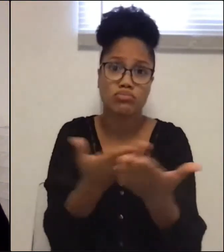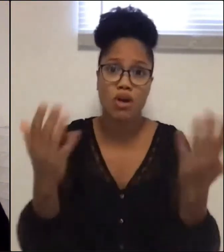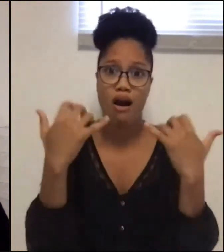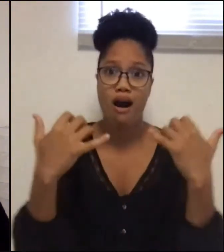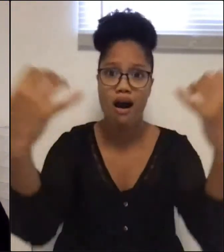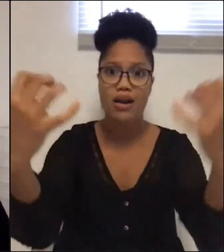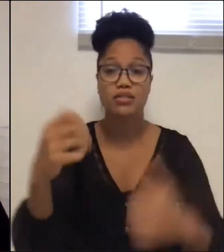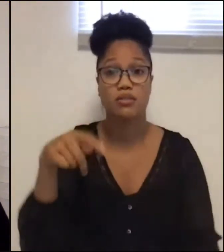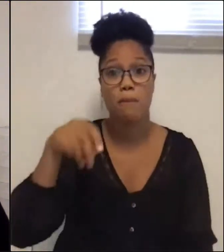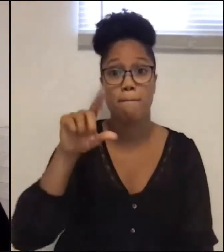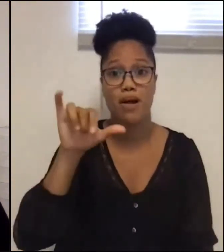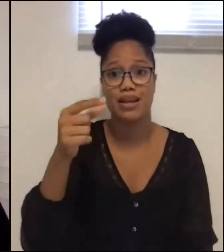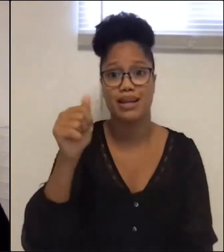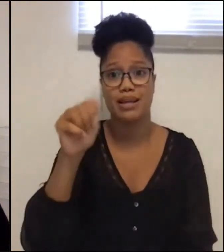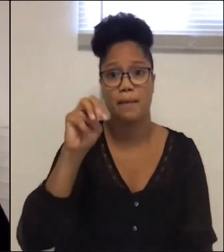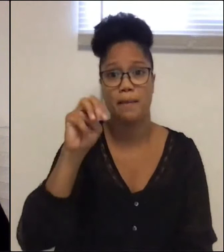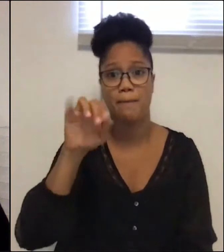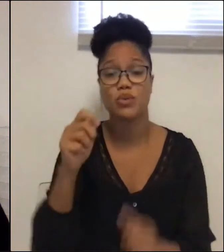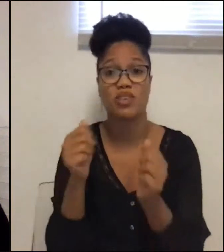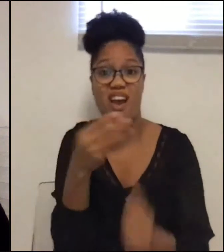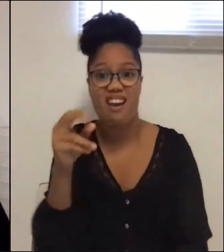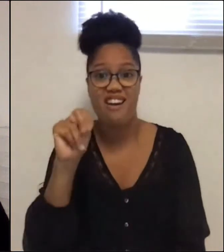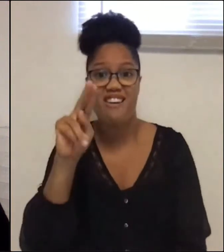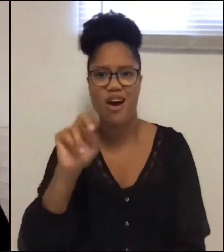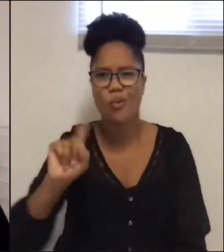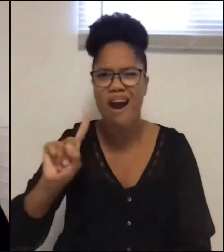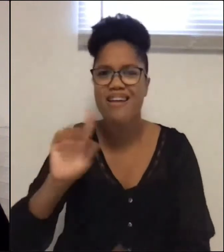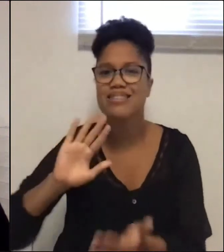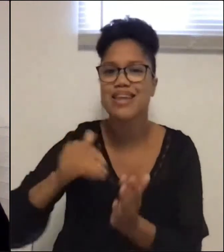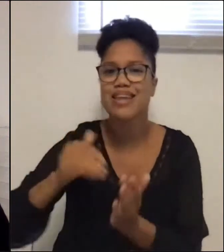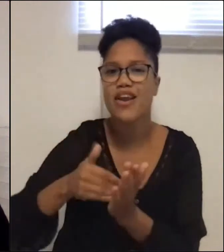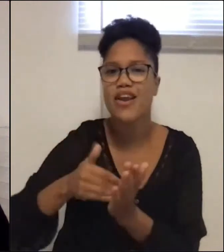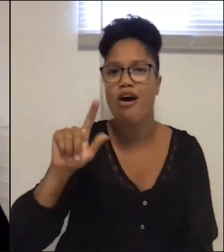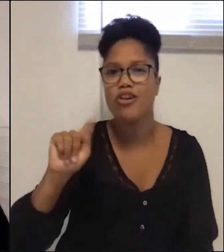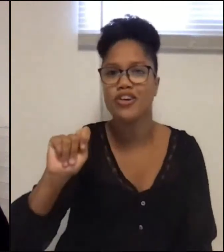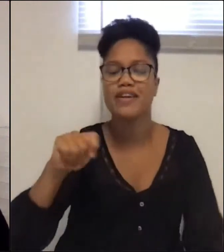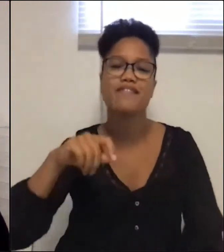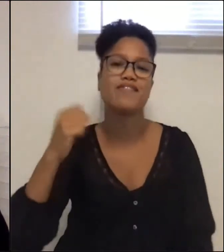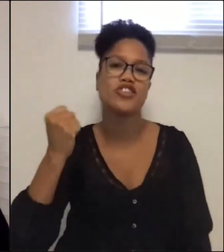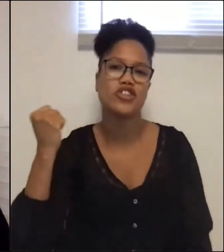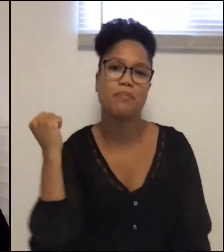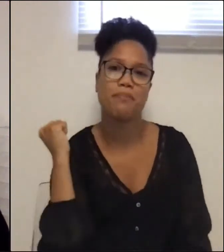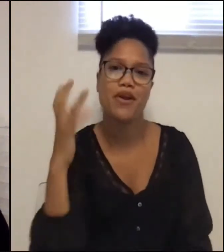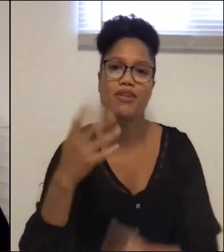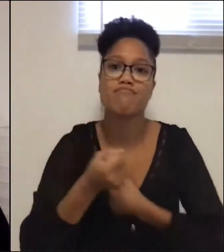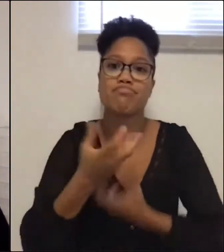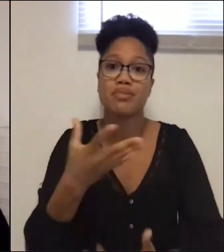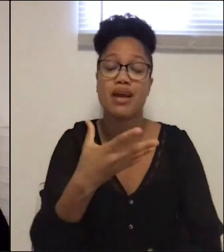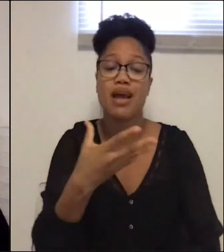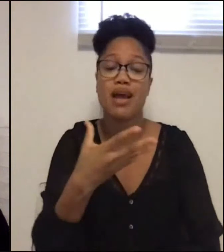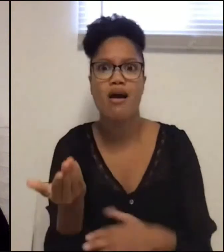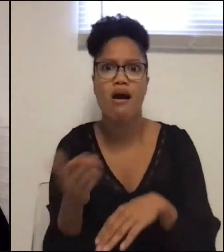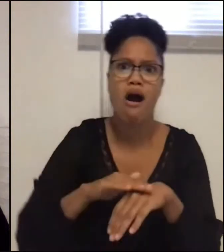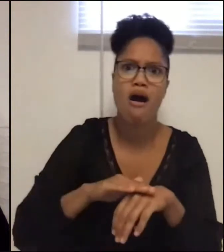polygamists and wayward nuns at the center for alternative Shakespeareans and on-again, off-again